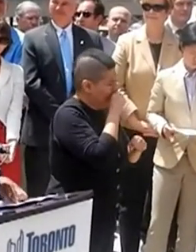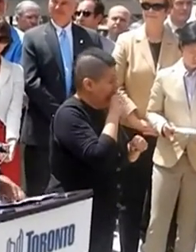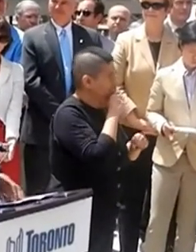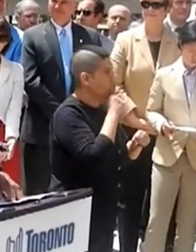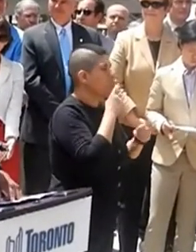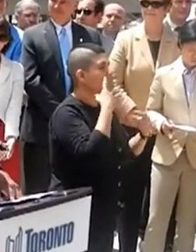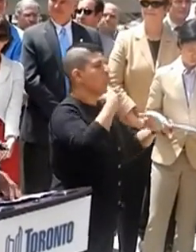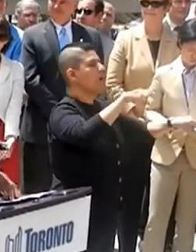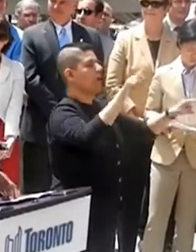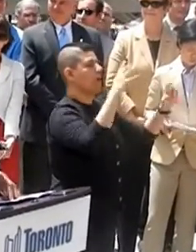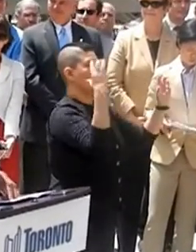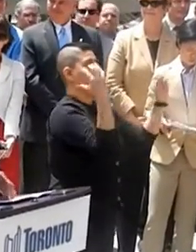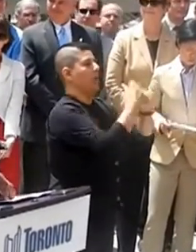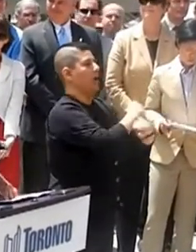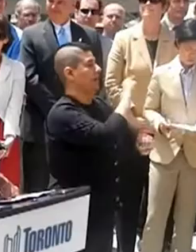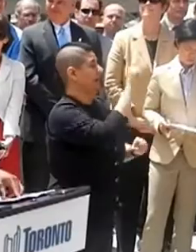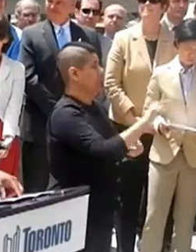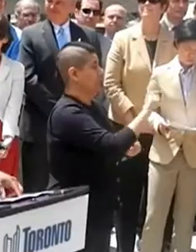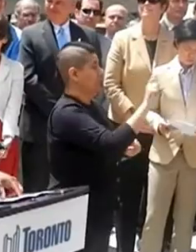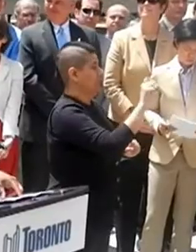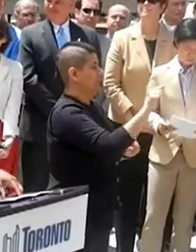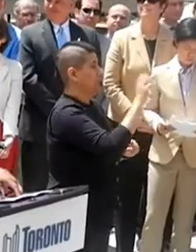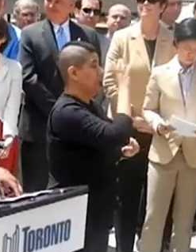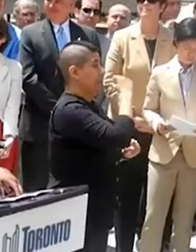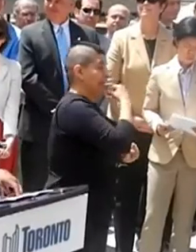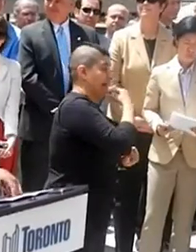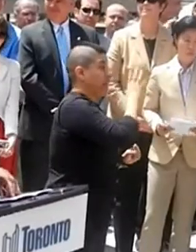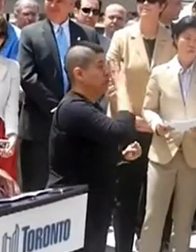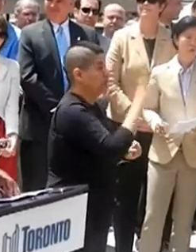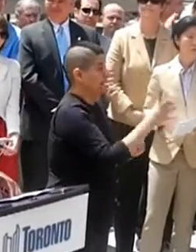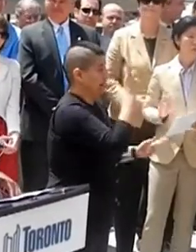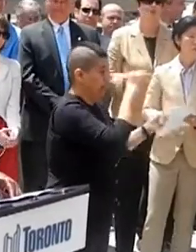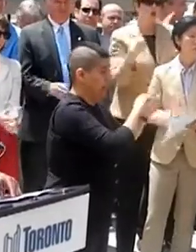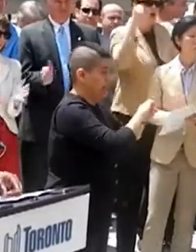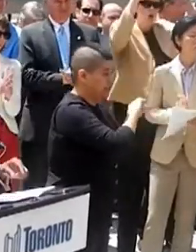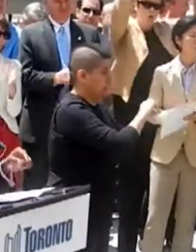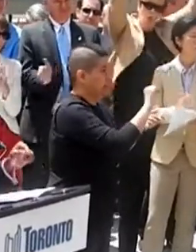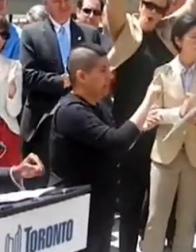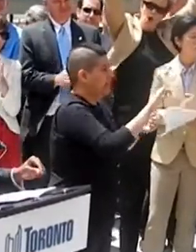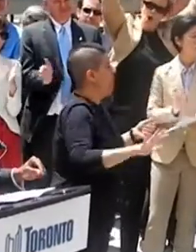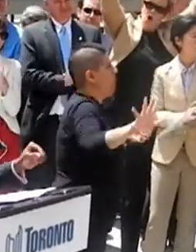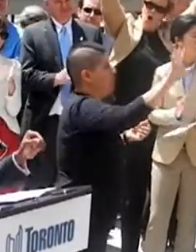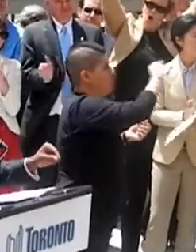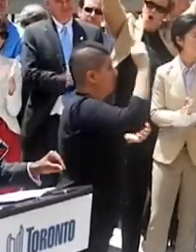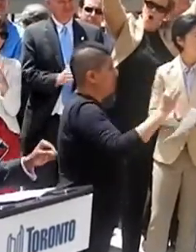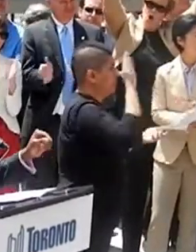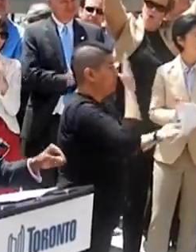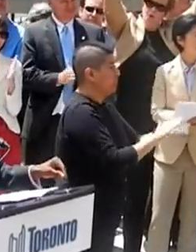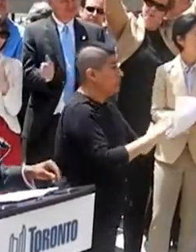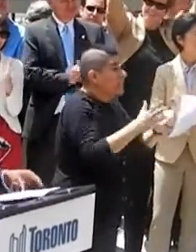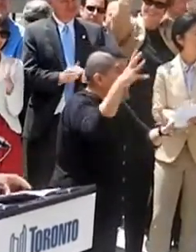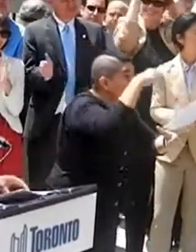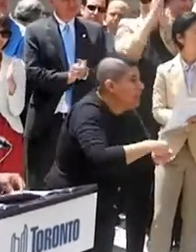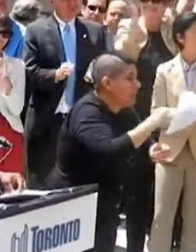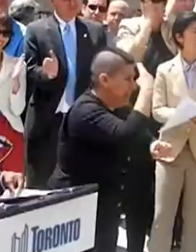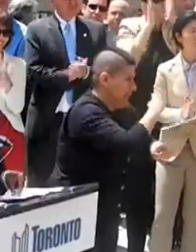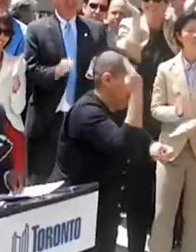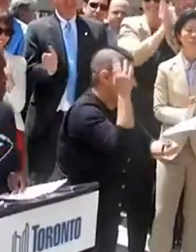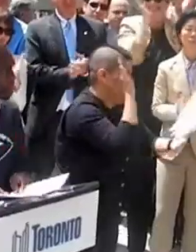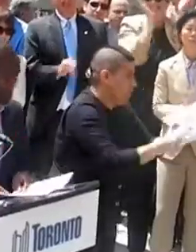want protection for gay straight alliances in all Ontario schools, including Catholic schools.